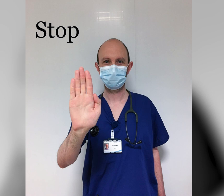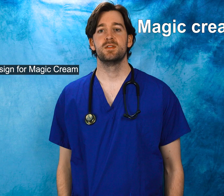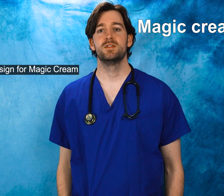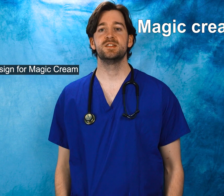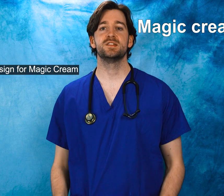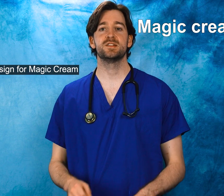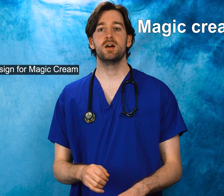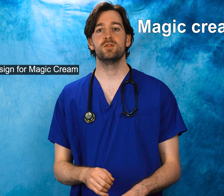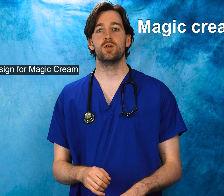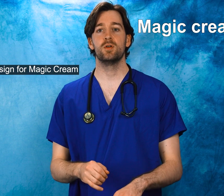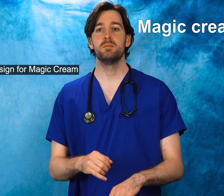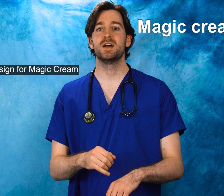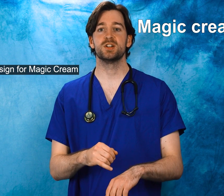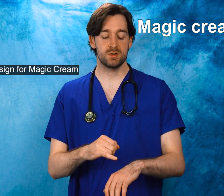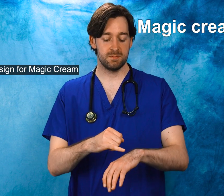This is the sign for magic cream.